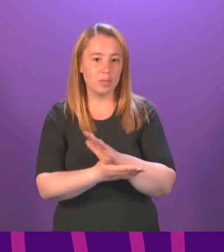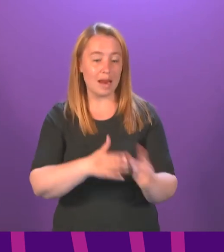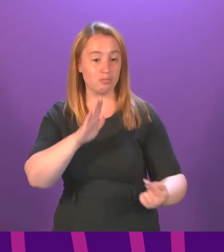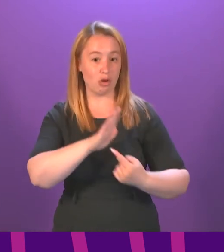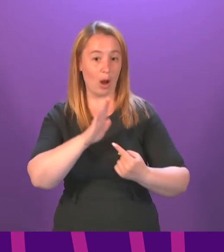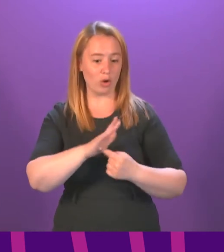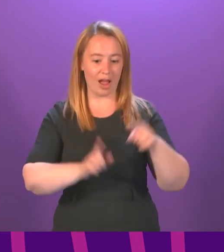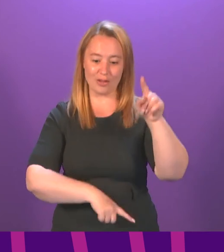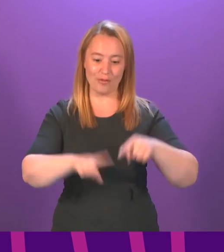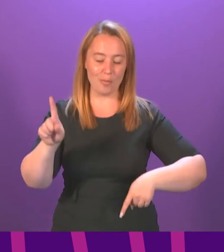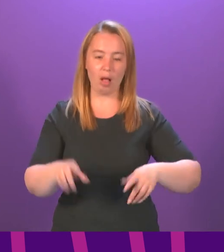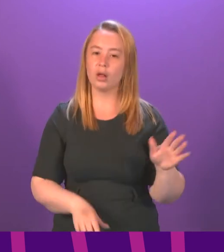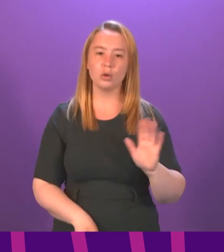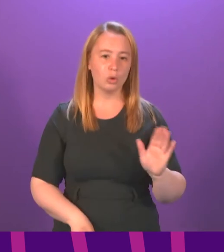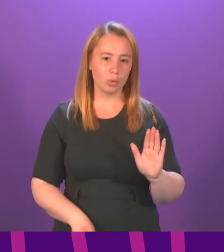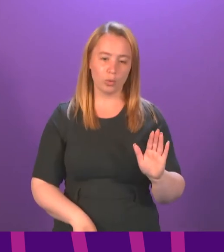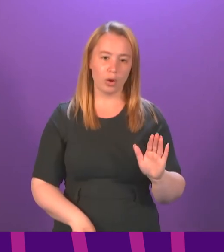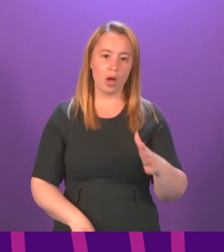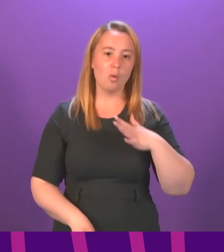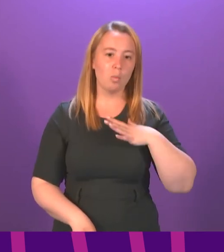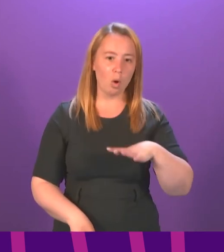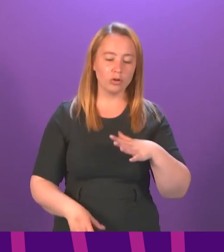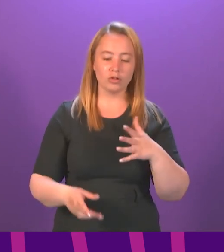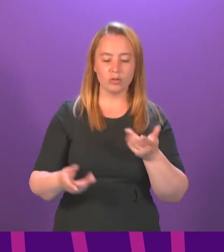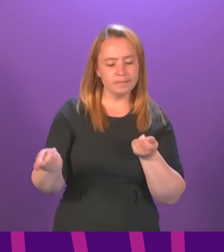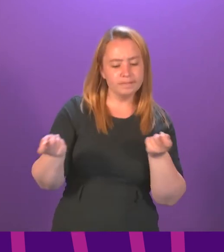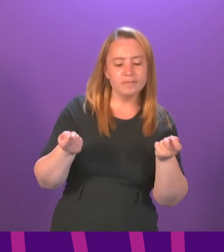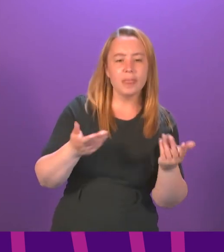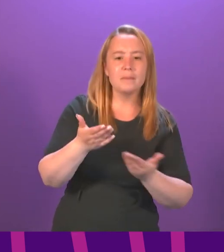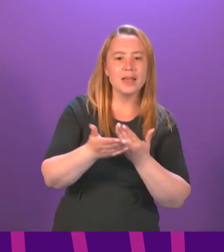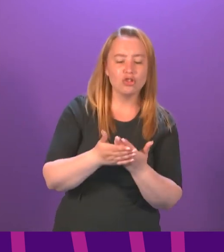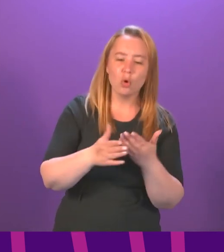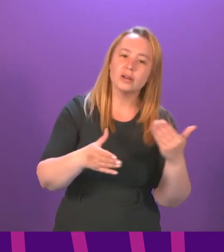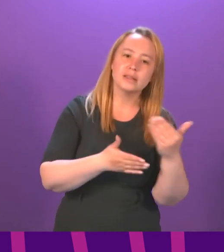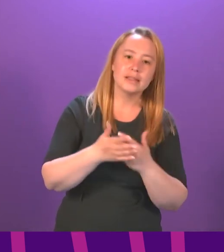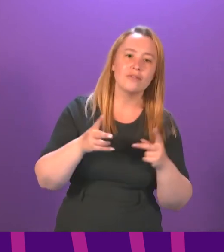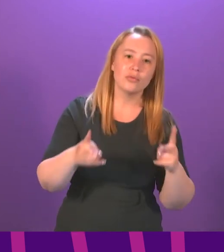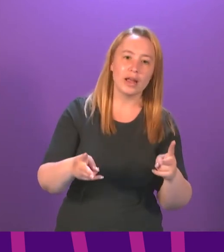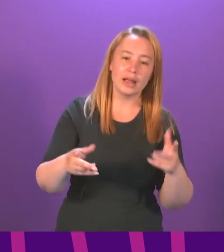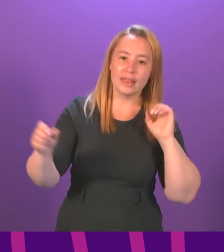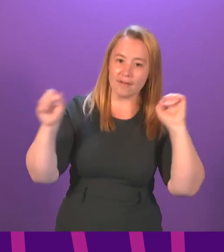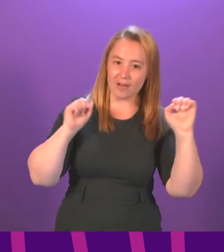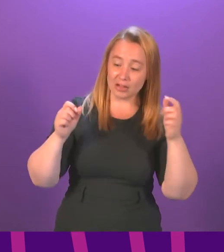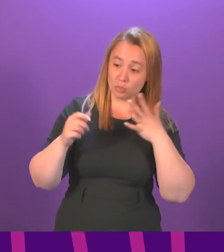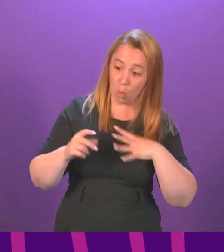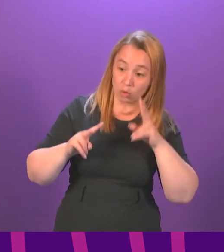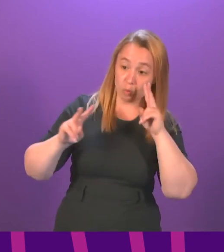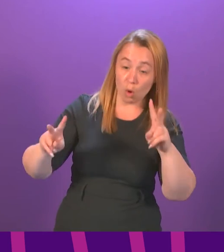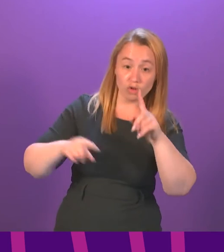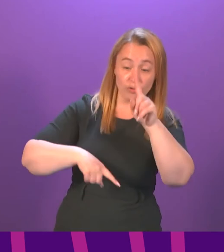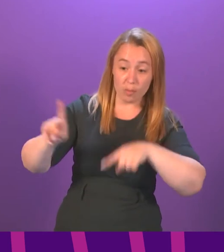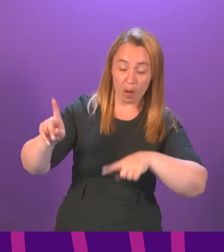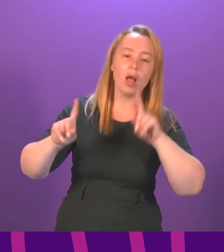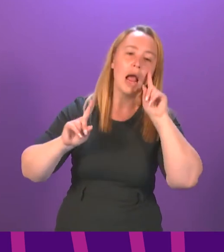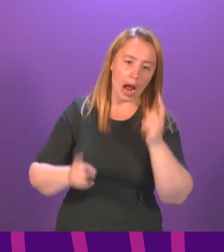over other priorities. It's about seeking to cater in as safe a way as possible for fans who want to watch the matches. However,